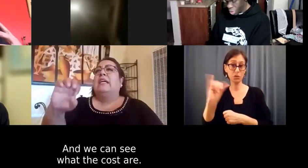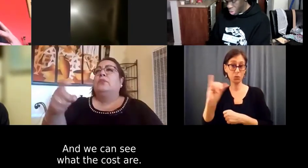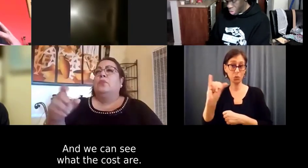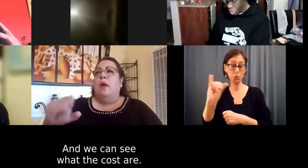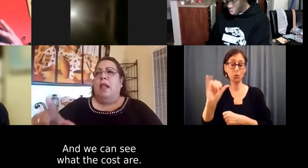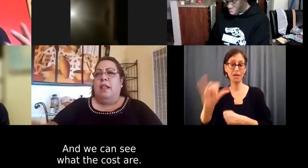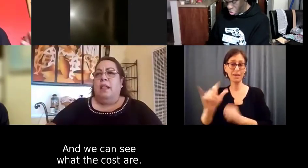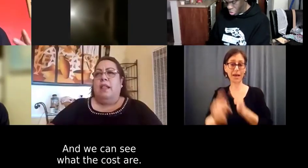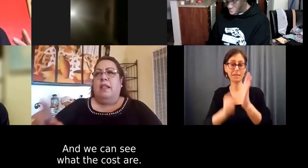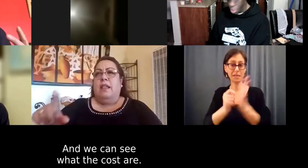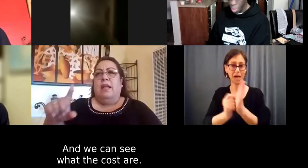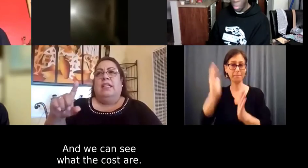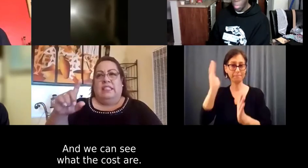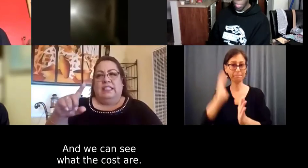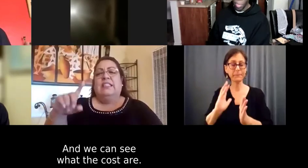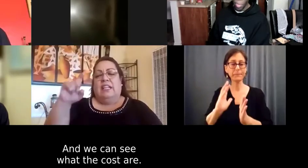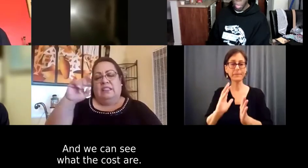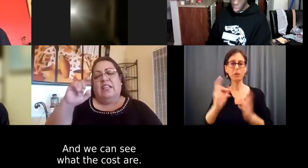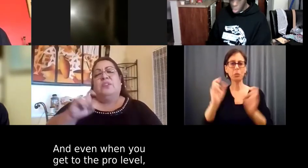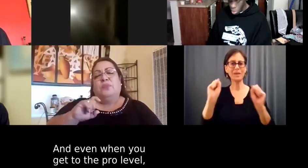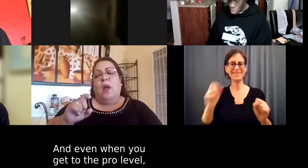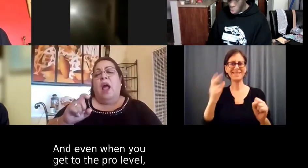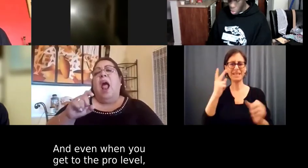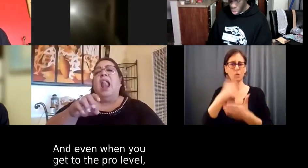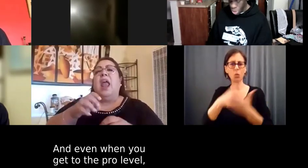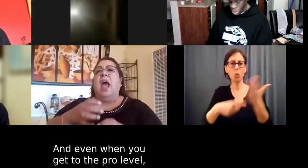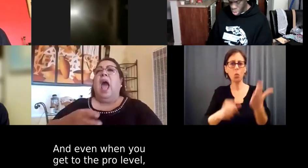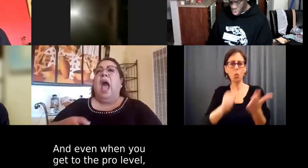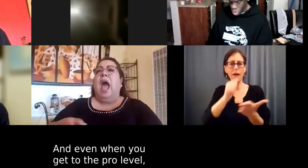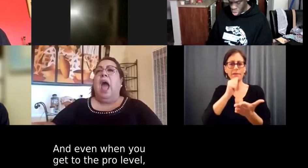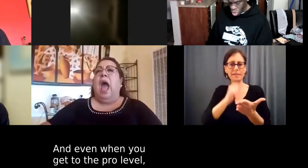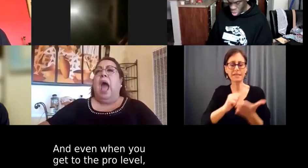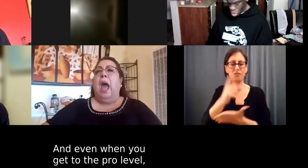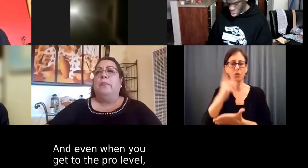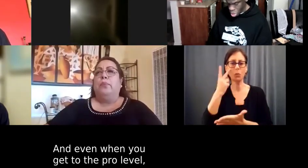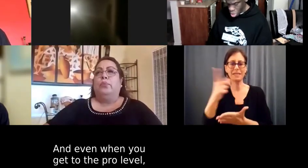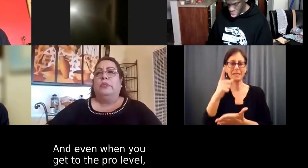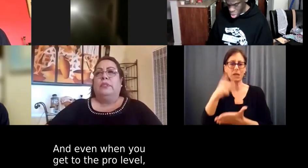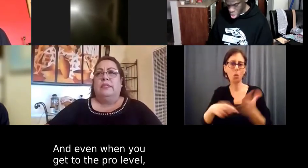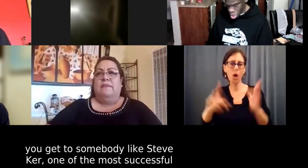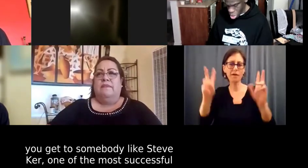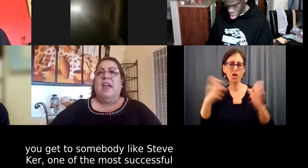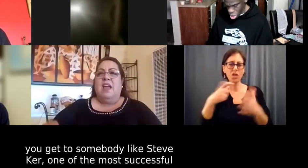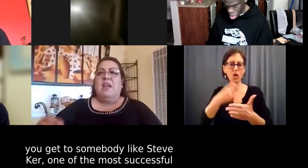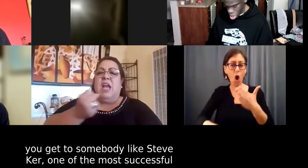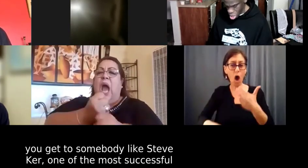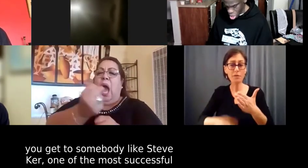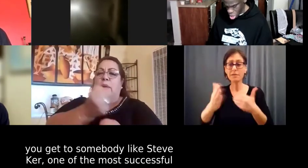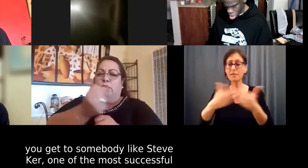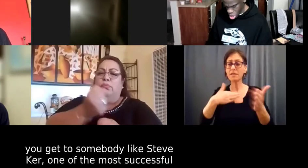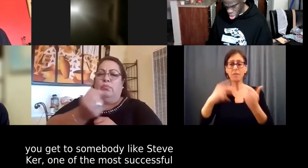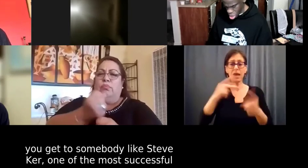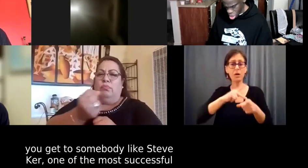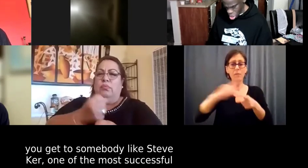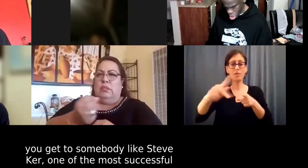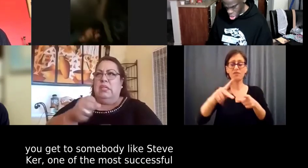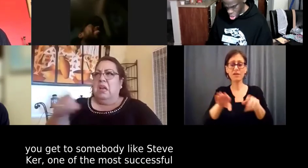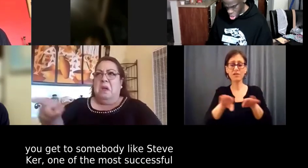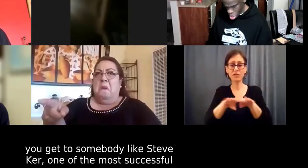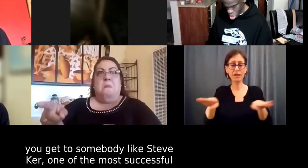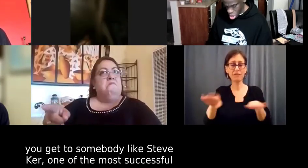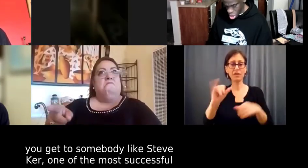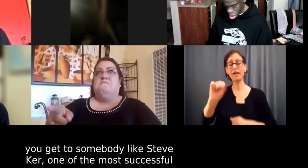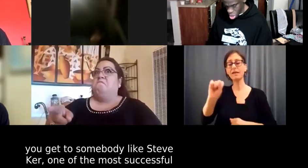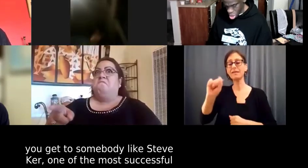we, we can see what the costs are. And even when you get to the pro level, um, you get to somebody like Steve